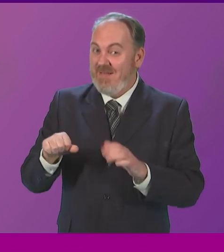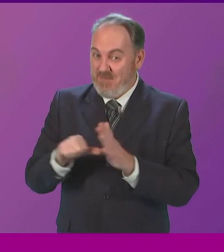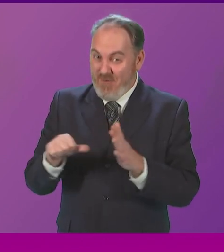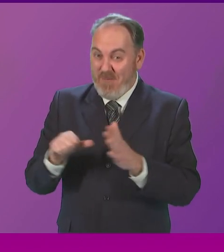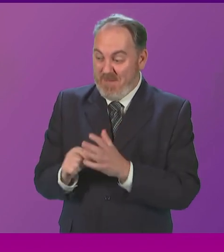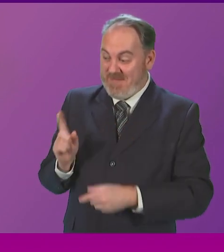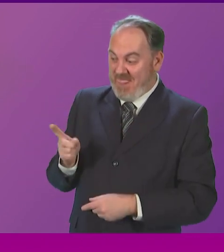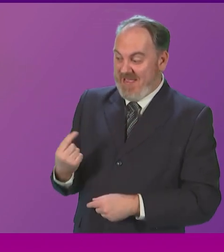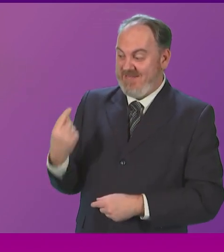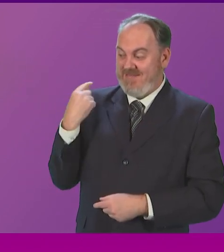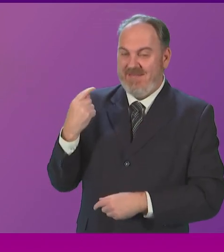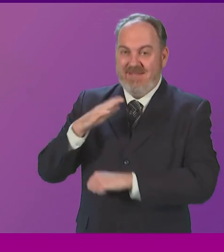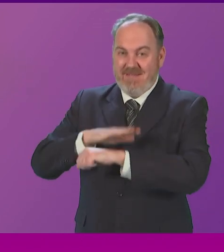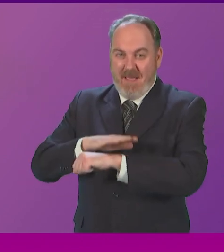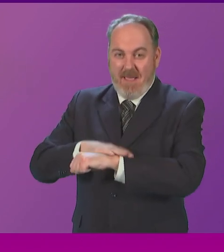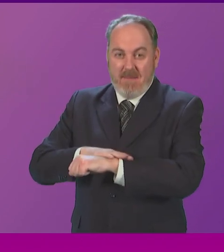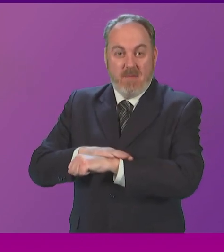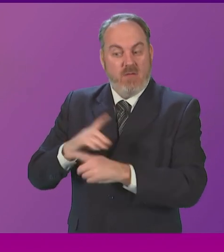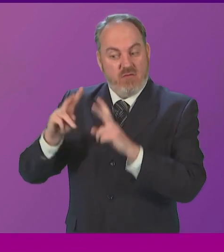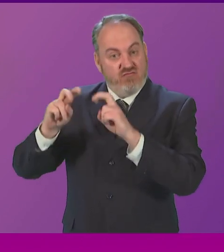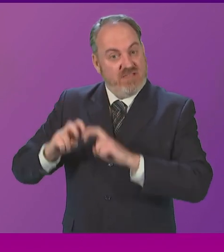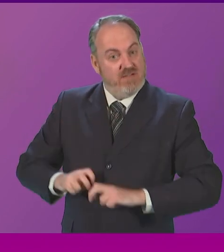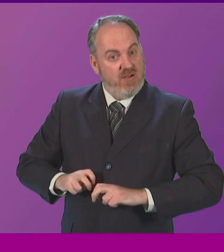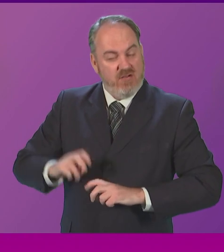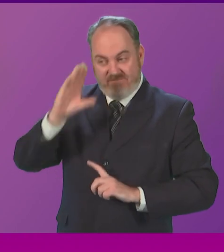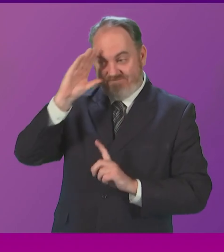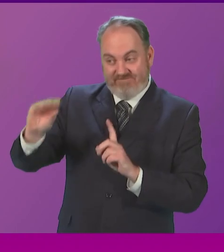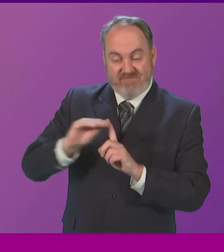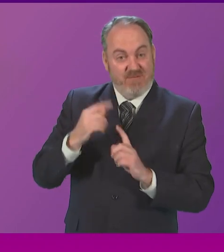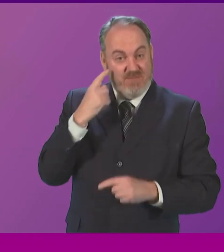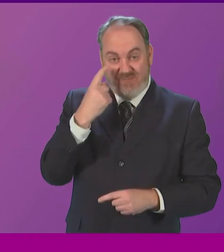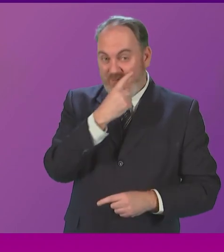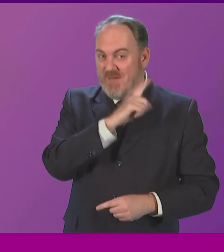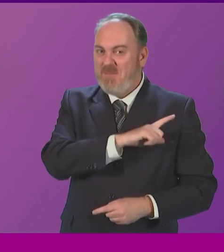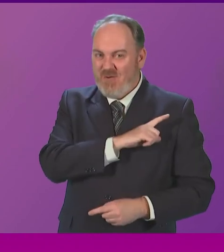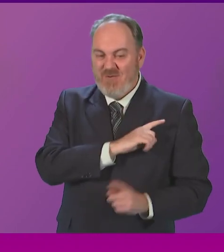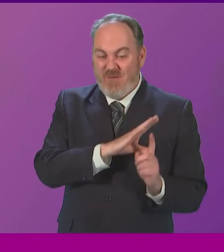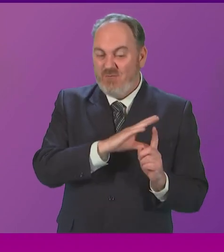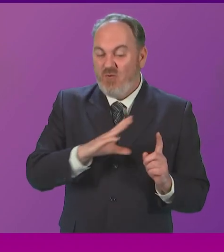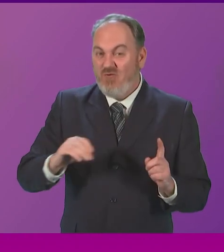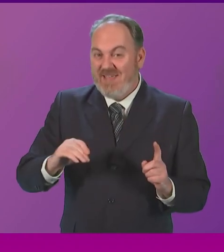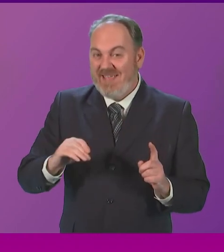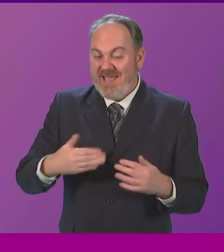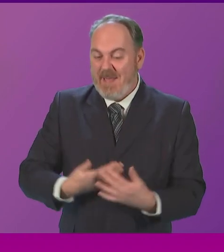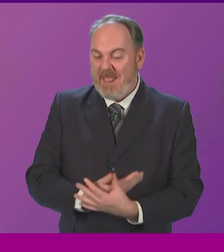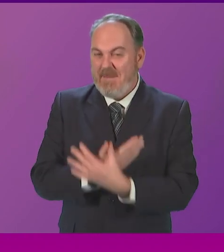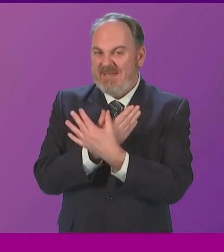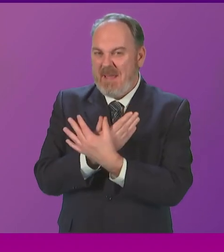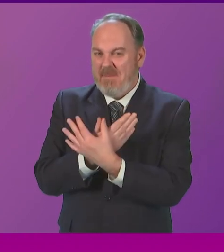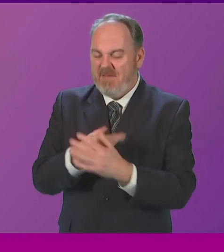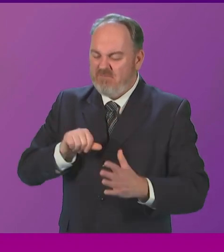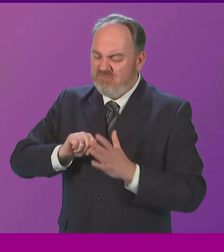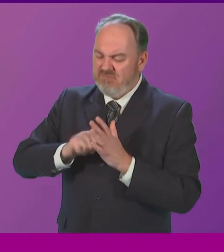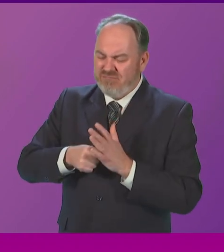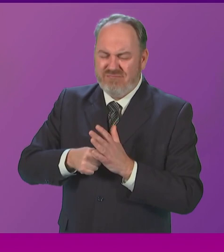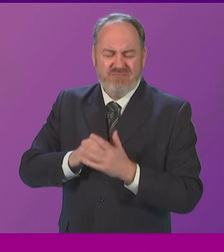That is, the academics tell us, because of the Tory Lib Dem austerity measures